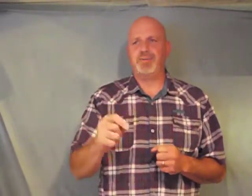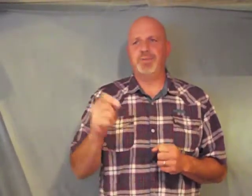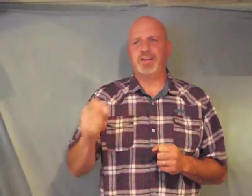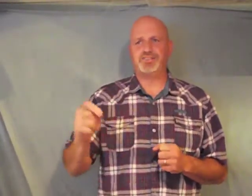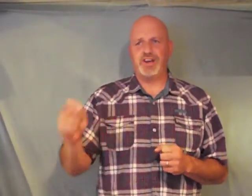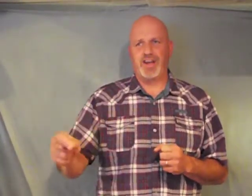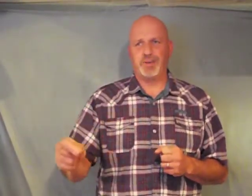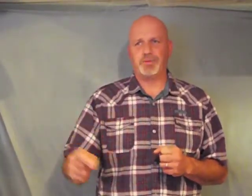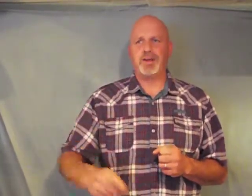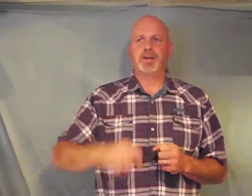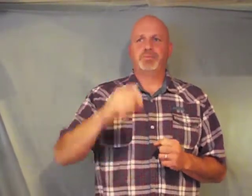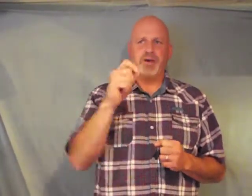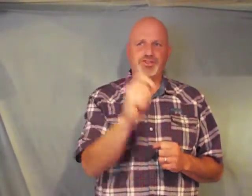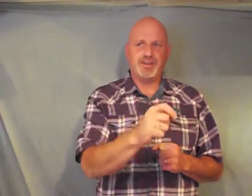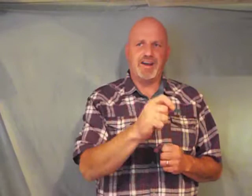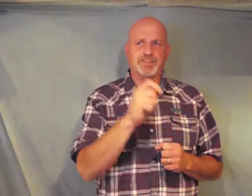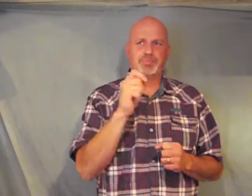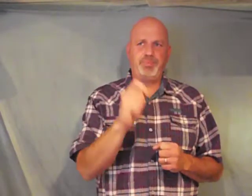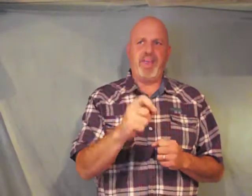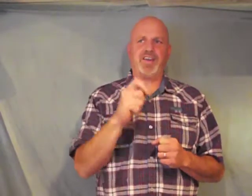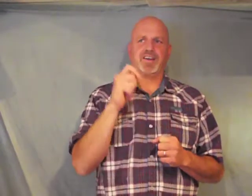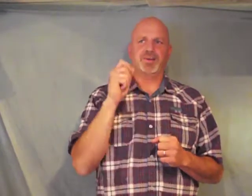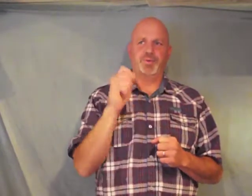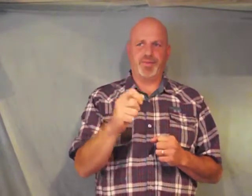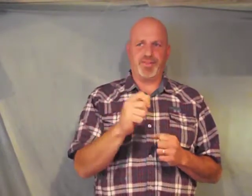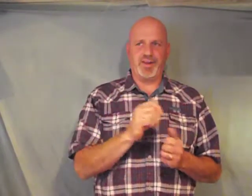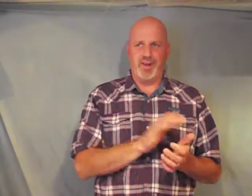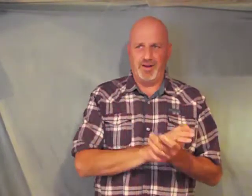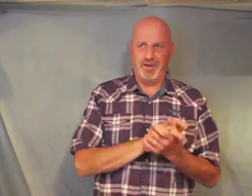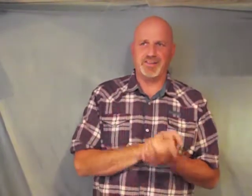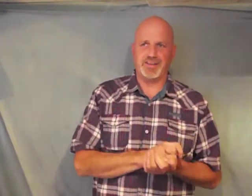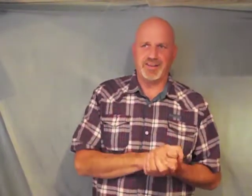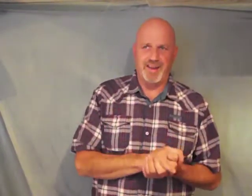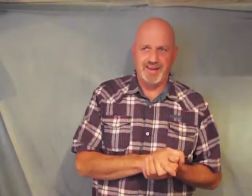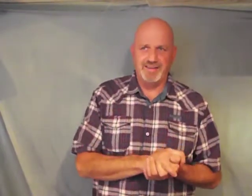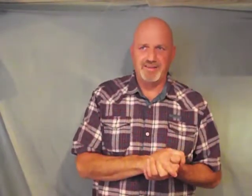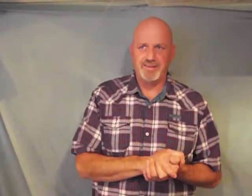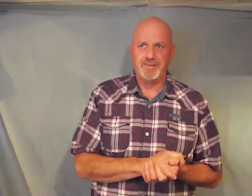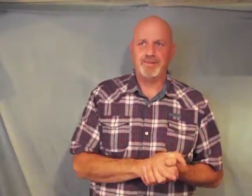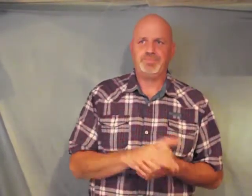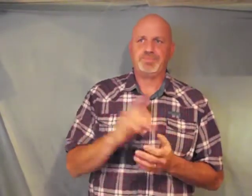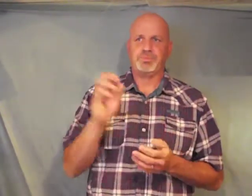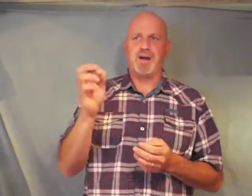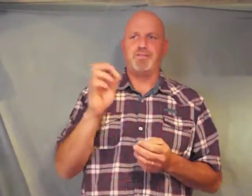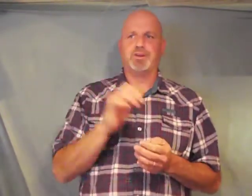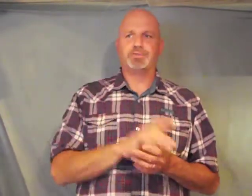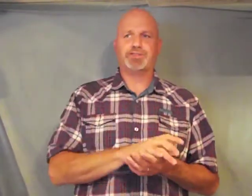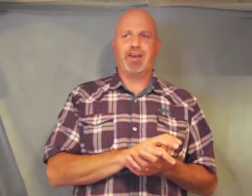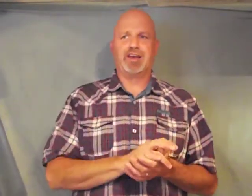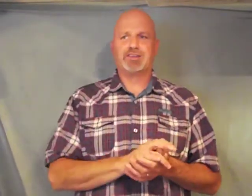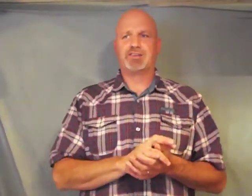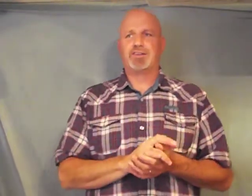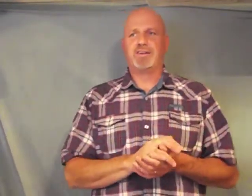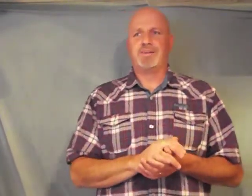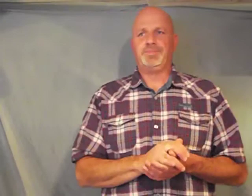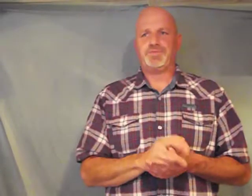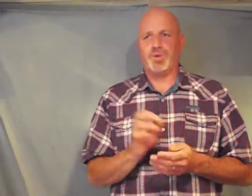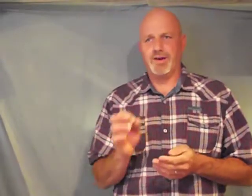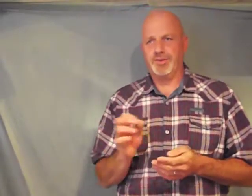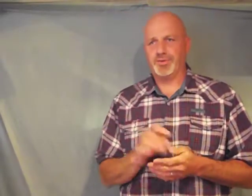be ashamed but shall speak with their enemies in the gate proverbs 6 20 through